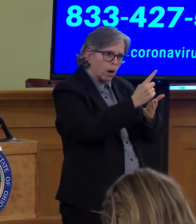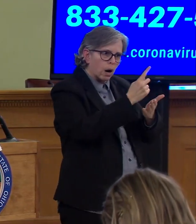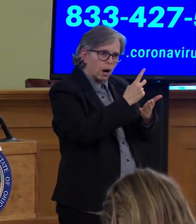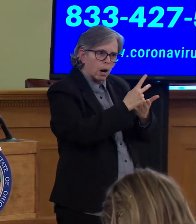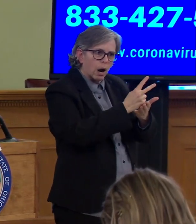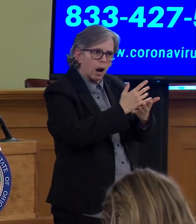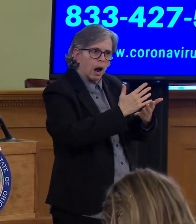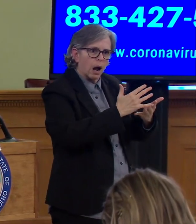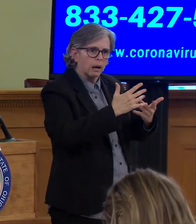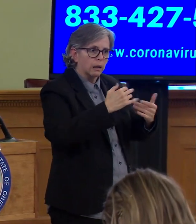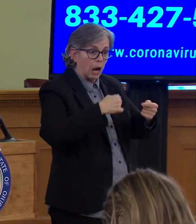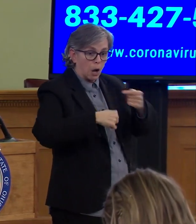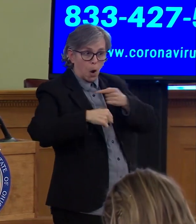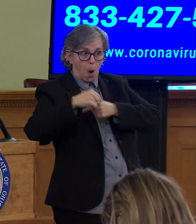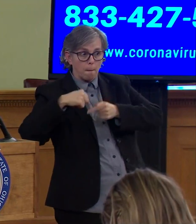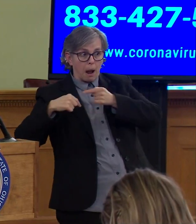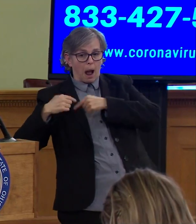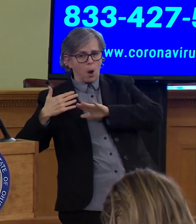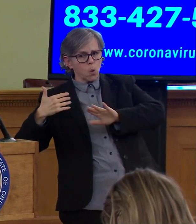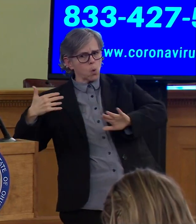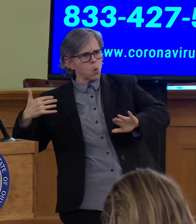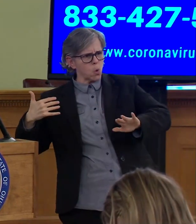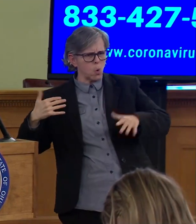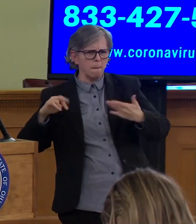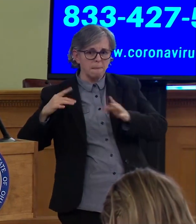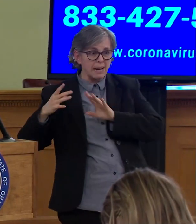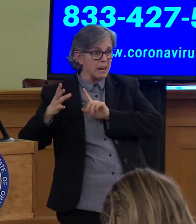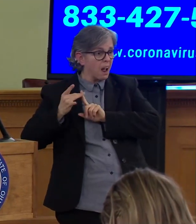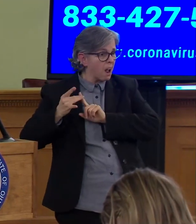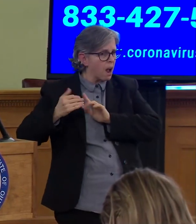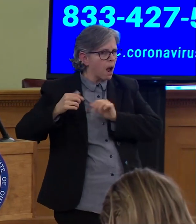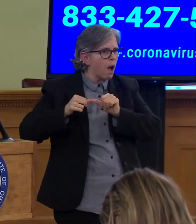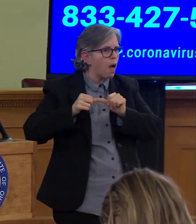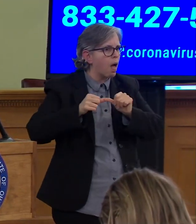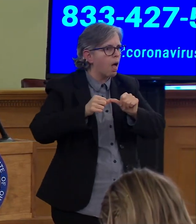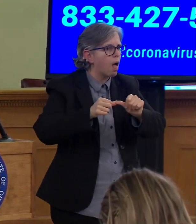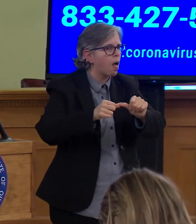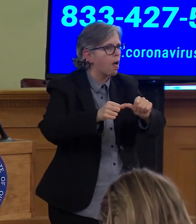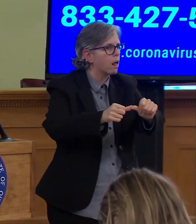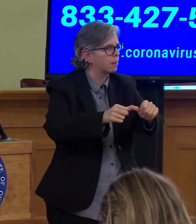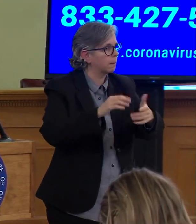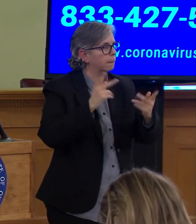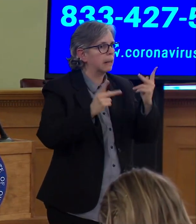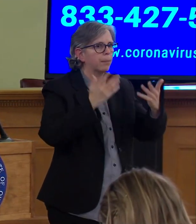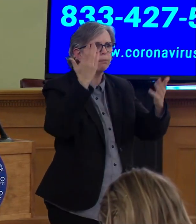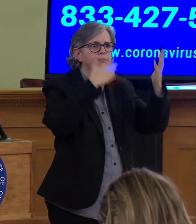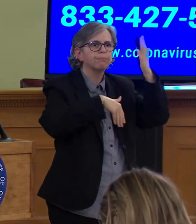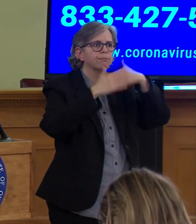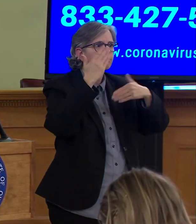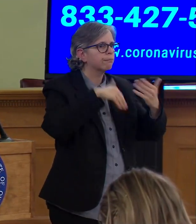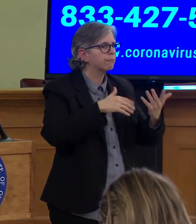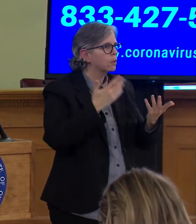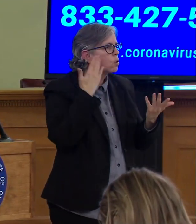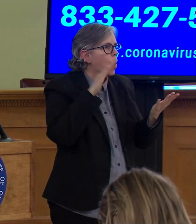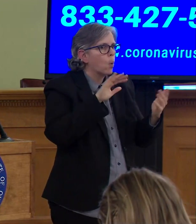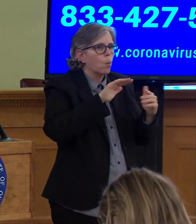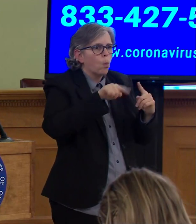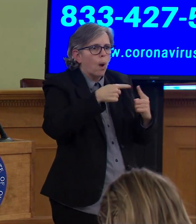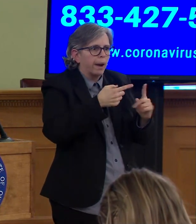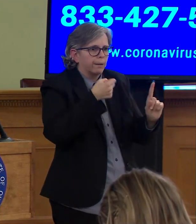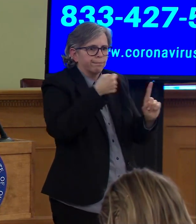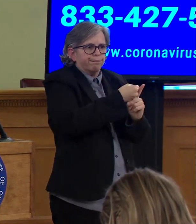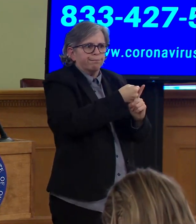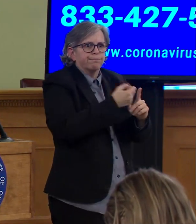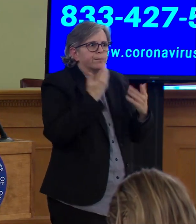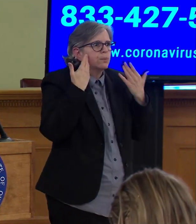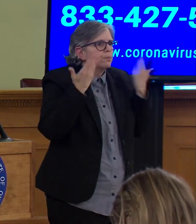when they were infected. So there's a period of time when some people don't even – don't know they're infected. And some people, you know, don't really know it at all.